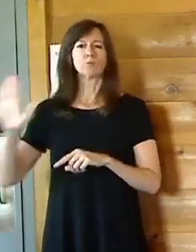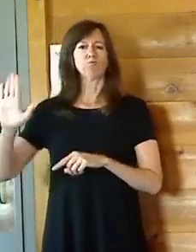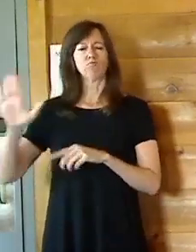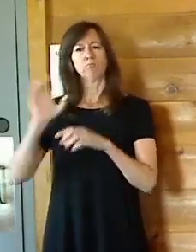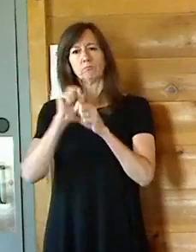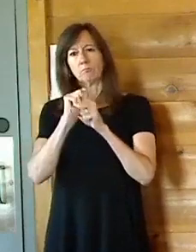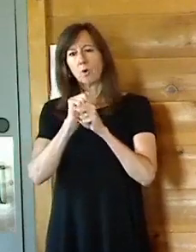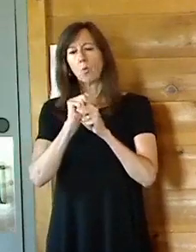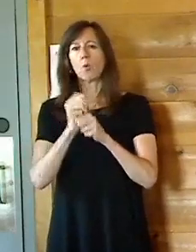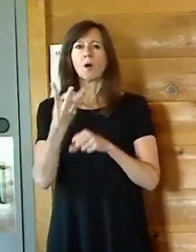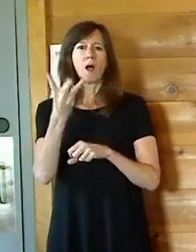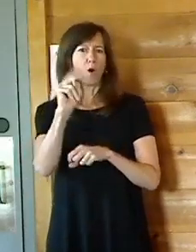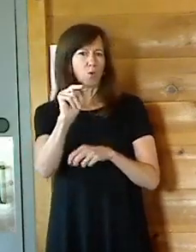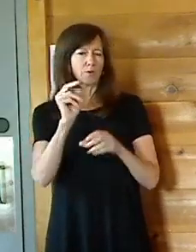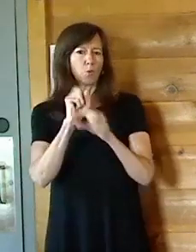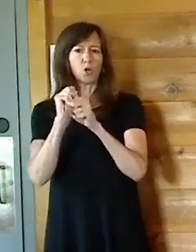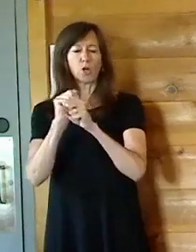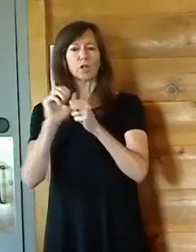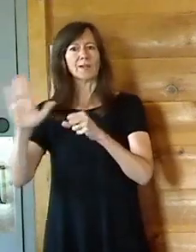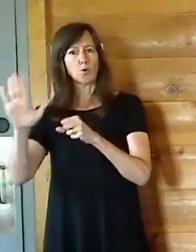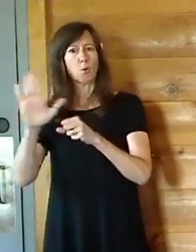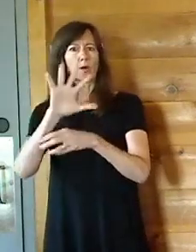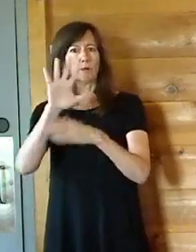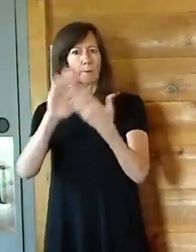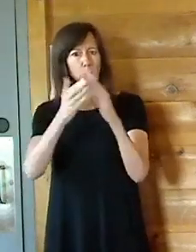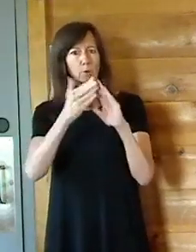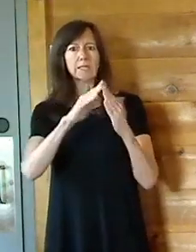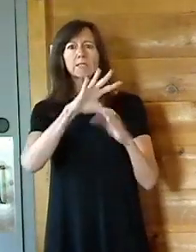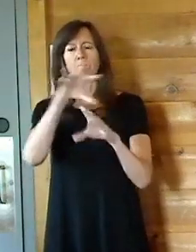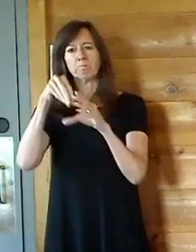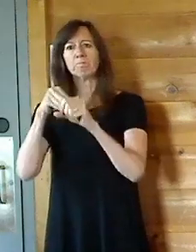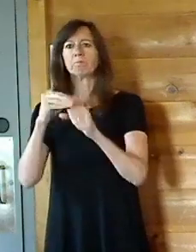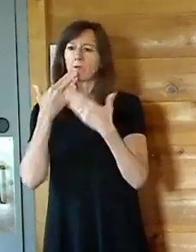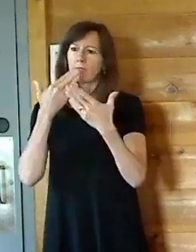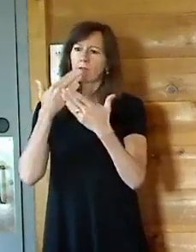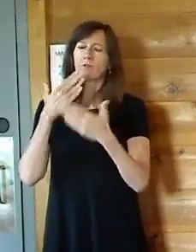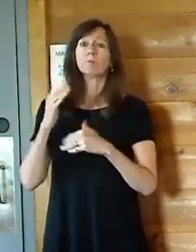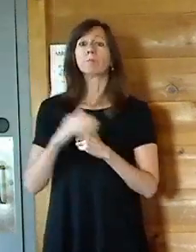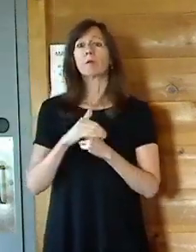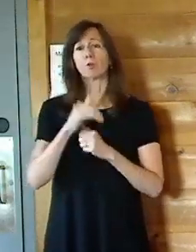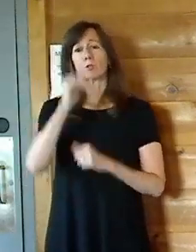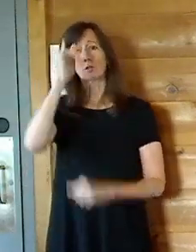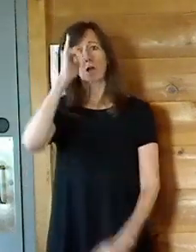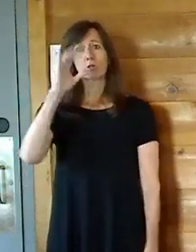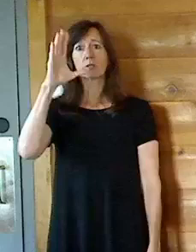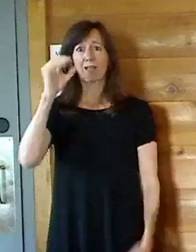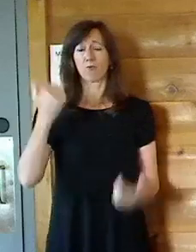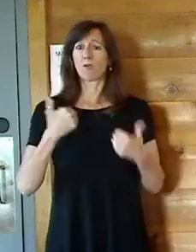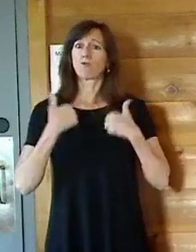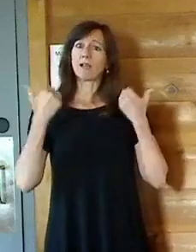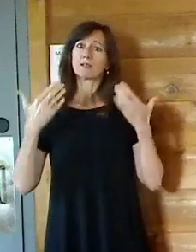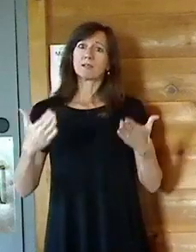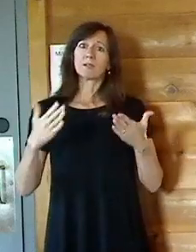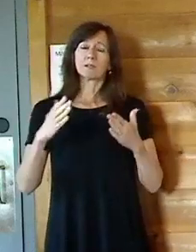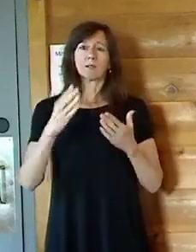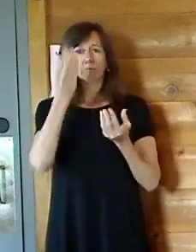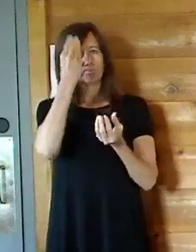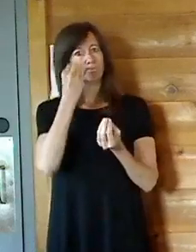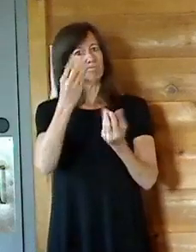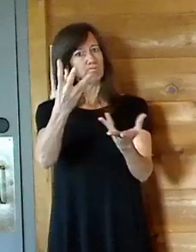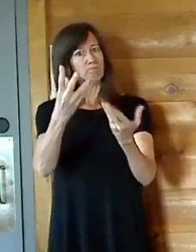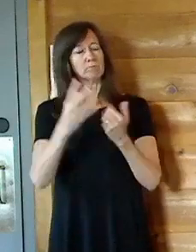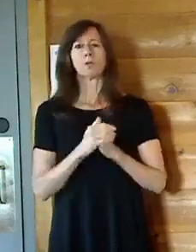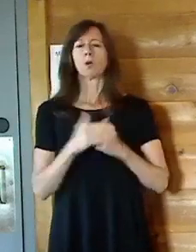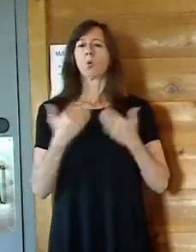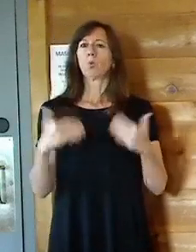communities and we're grateful for that. But to Dutchess County residents, all of you, it is certainly been among the most challenging